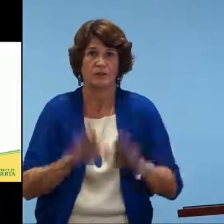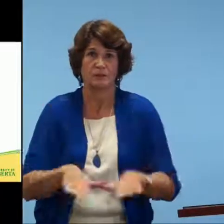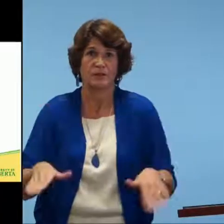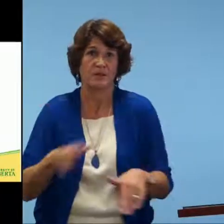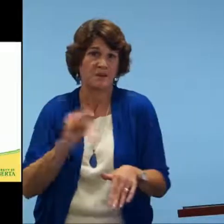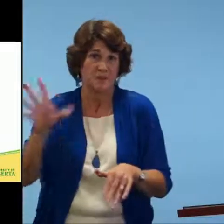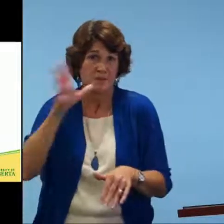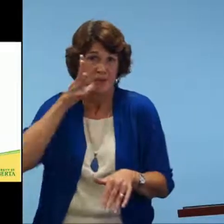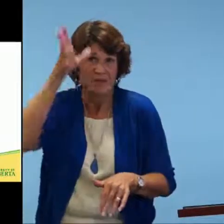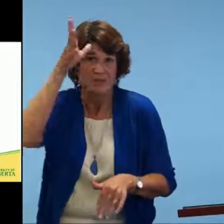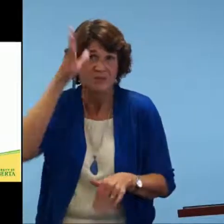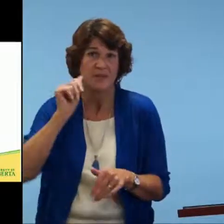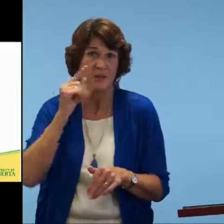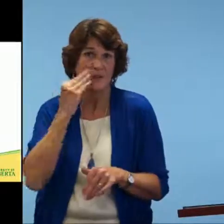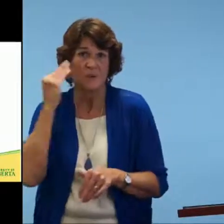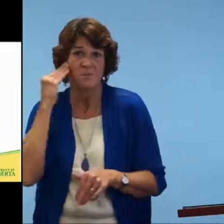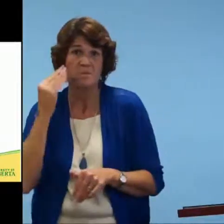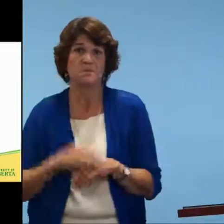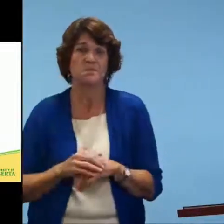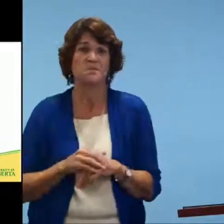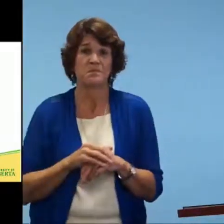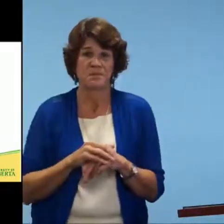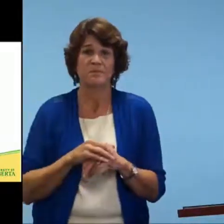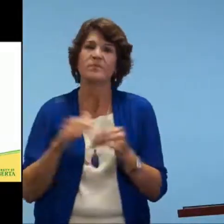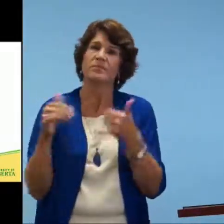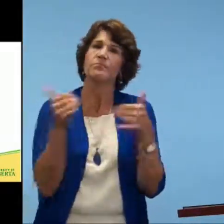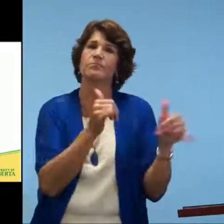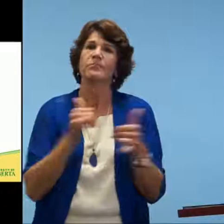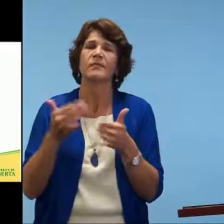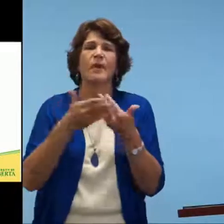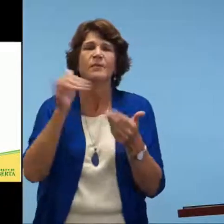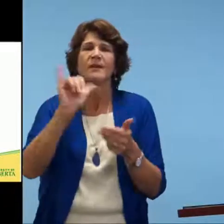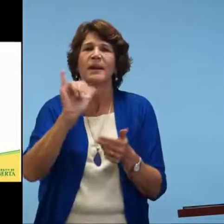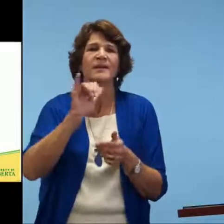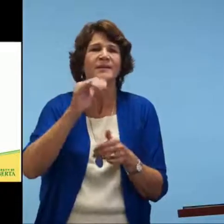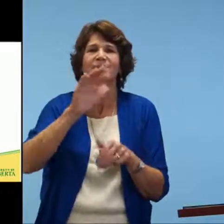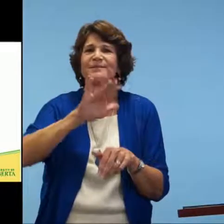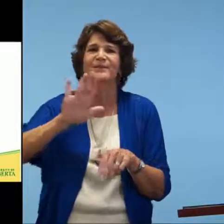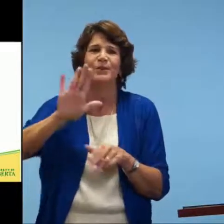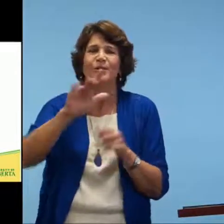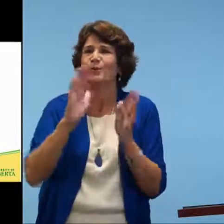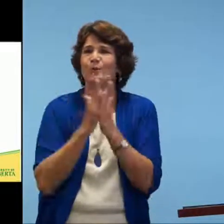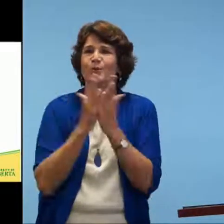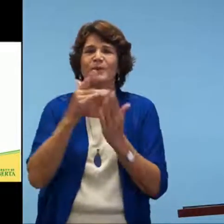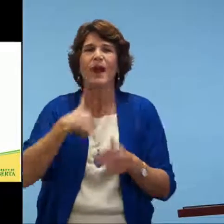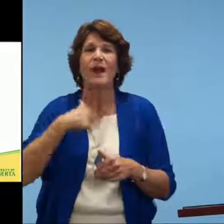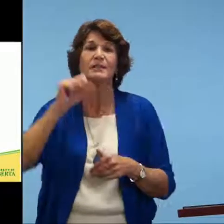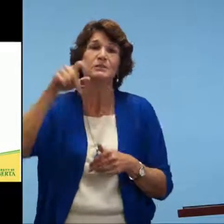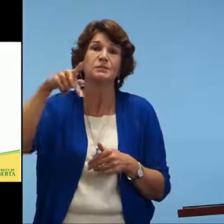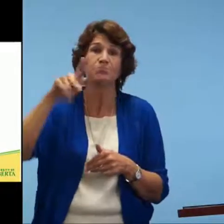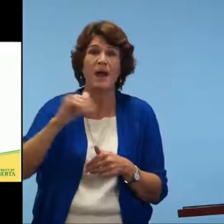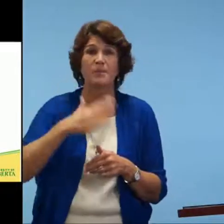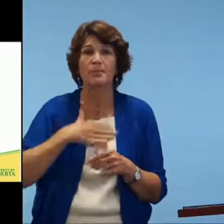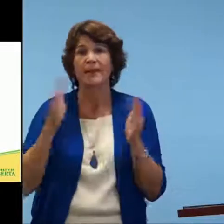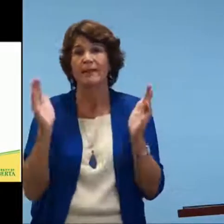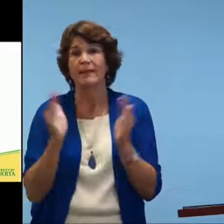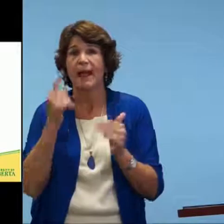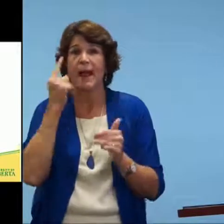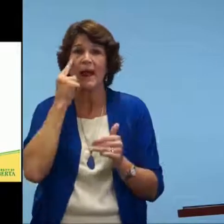really beneficial for young children. Parents can use this with the children at home for story time or play time. It's very